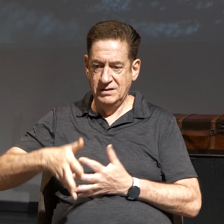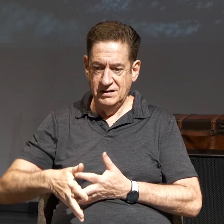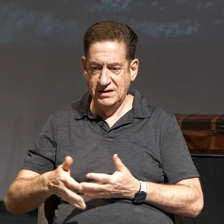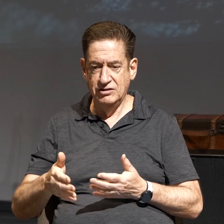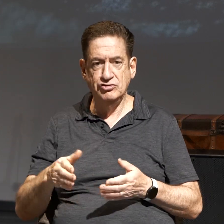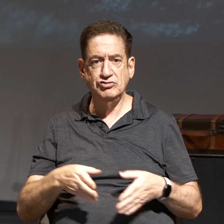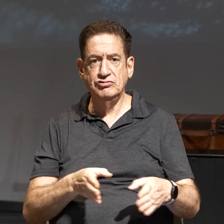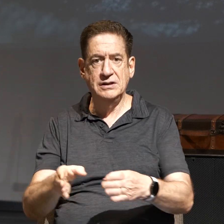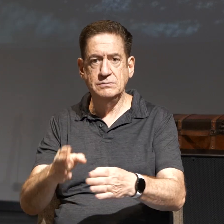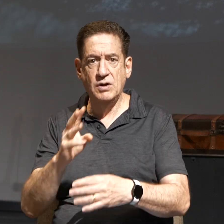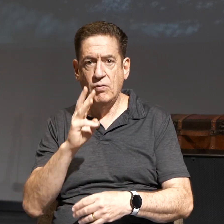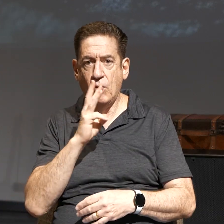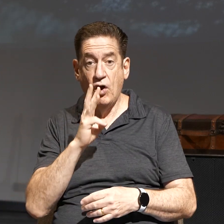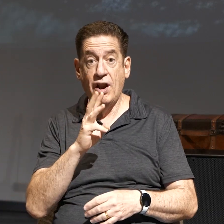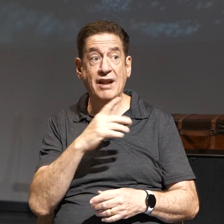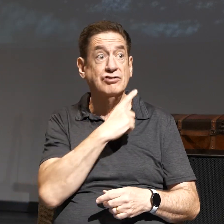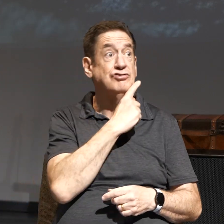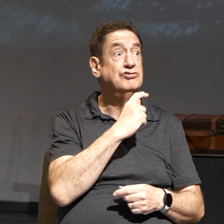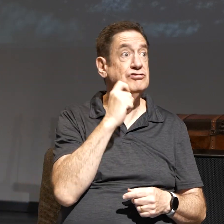will take you out.